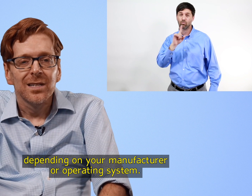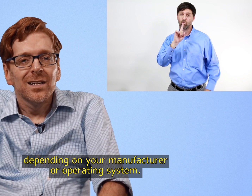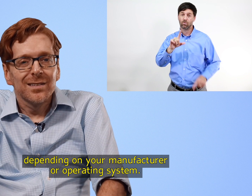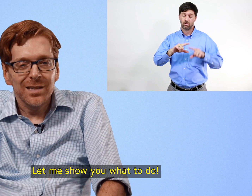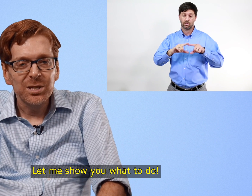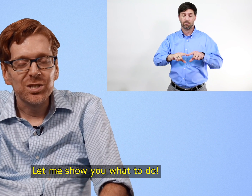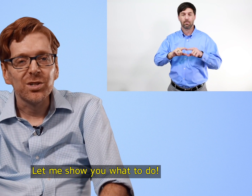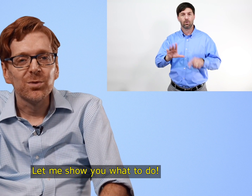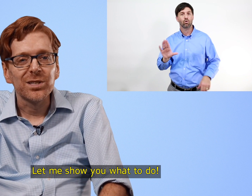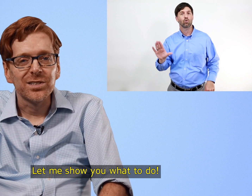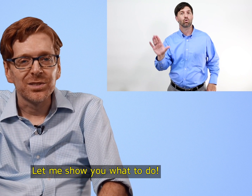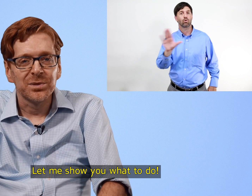Let me show you what to do.